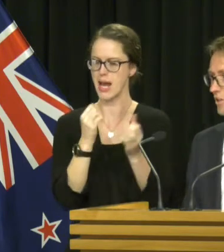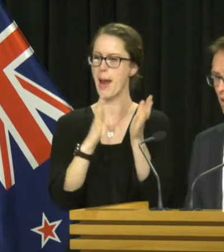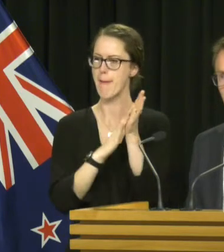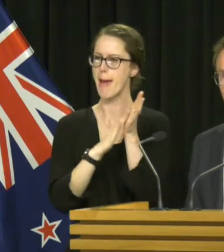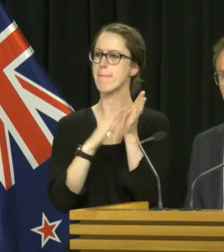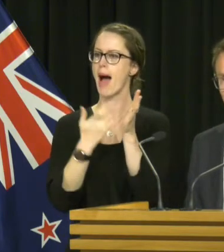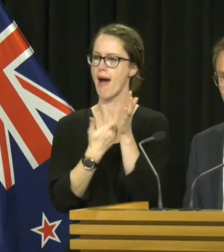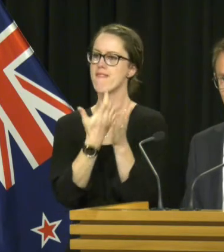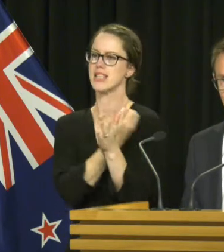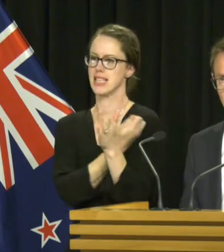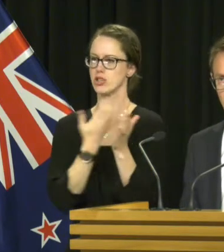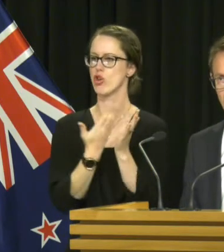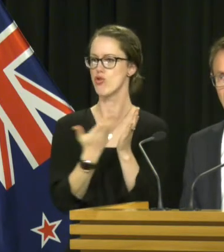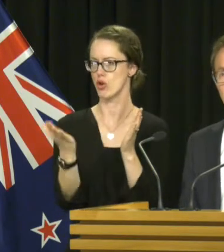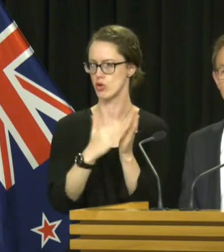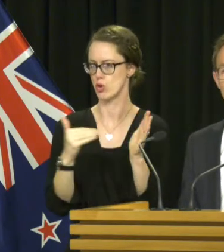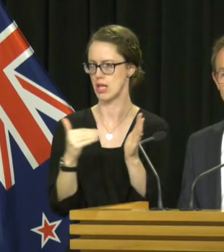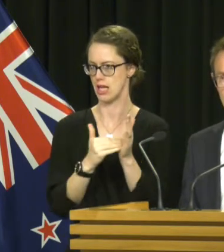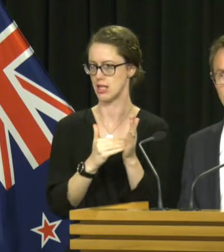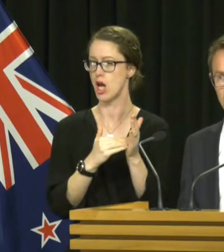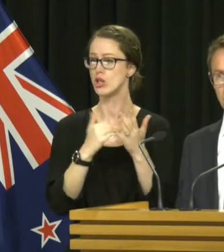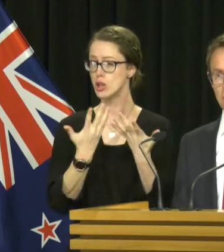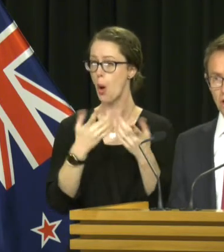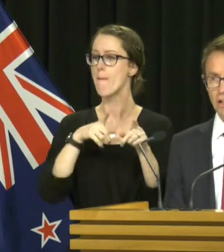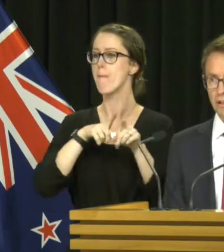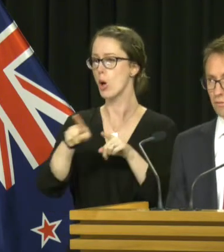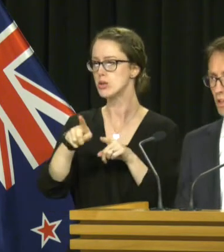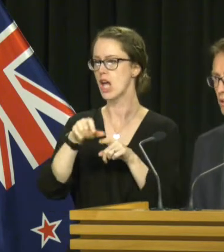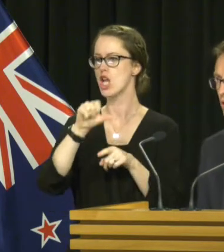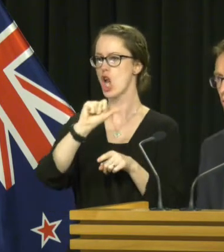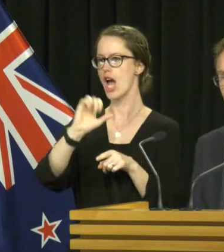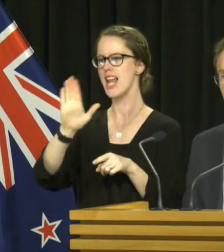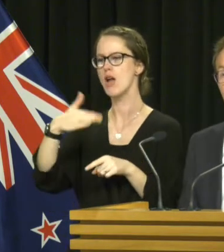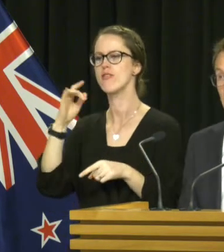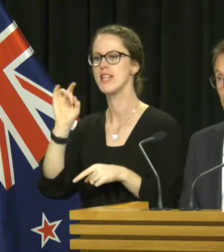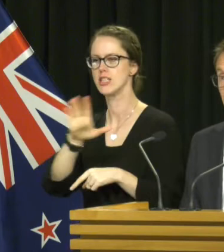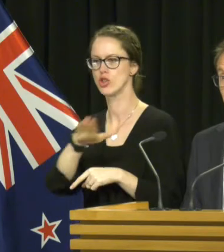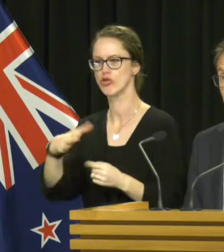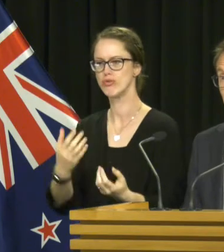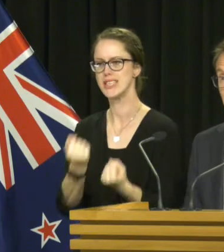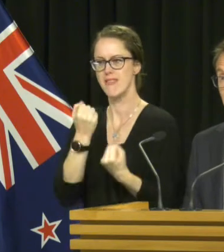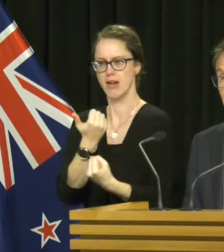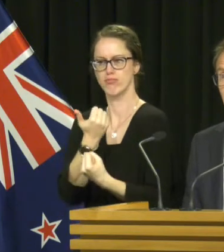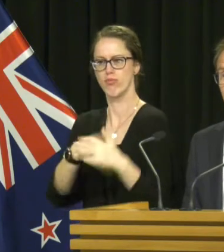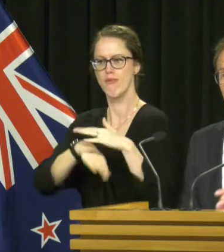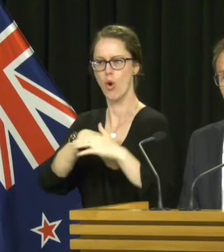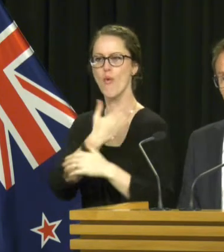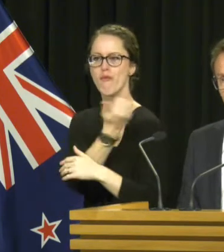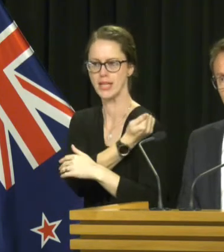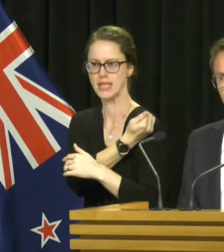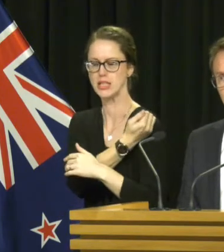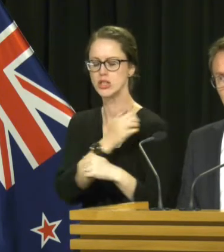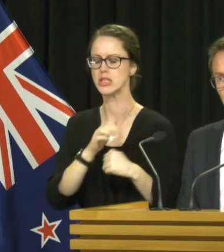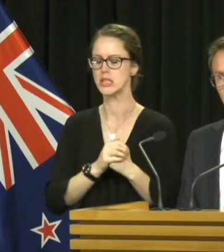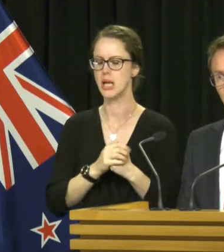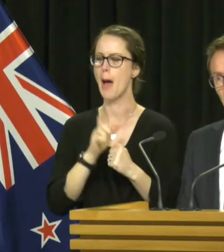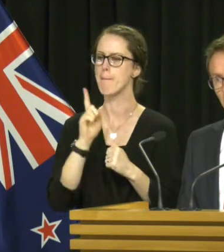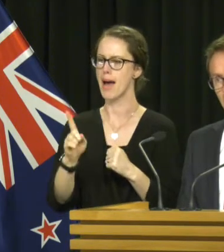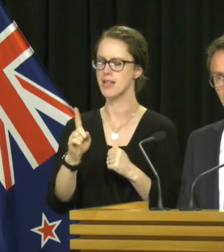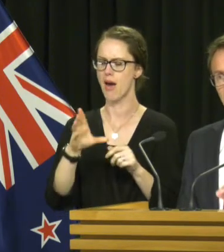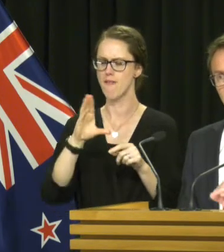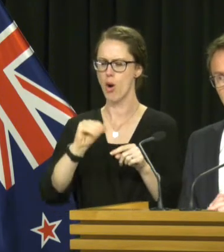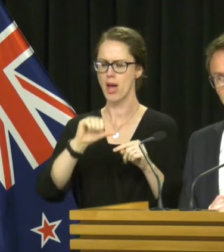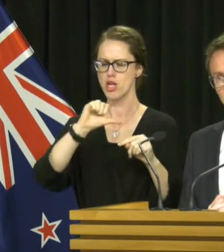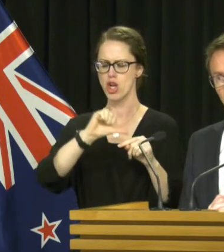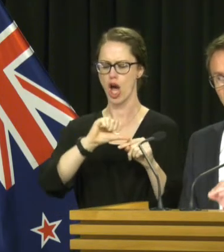MMR vaccination across the country. So the vast majority, 9 out of 10 children, are actually vaccinated. It's getting from